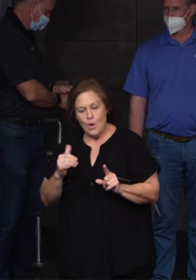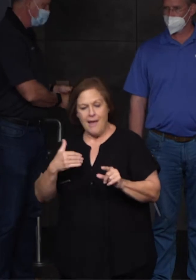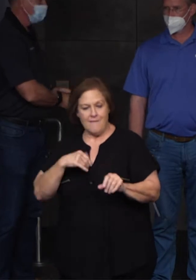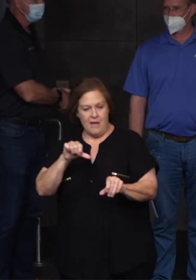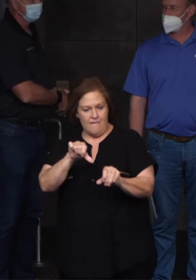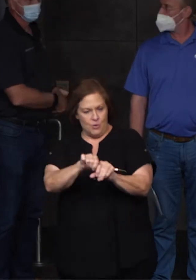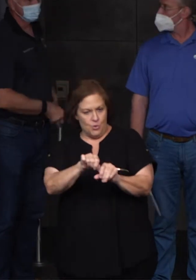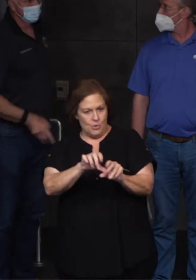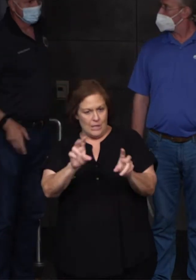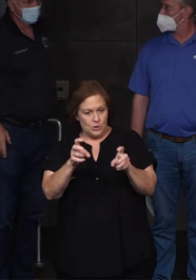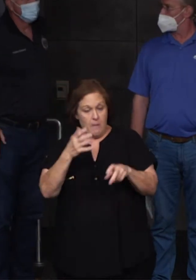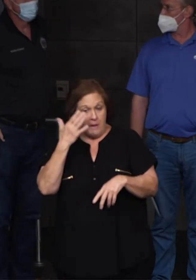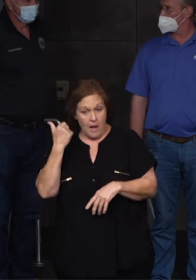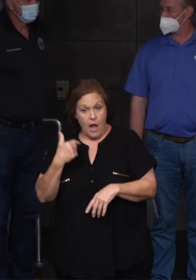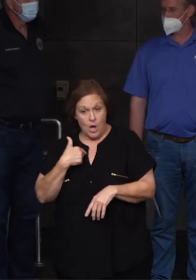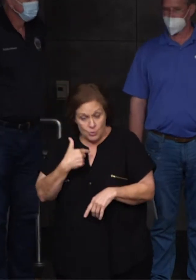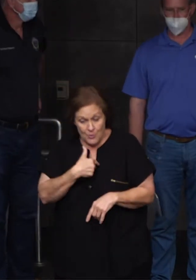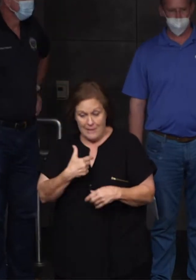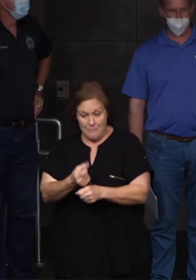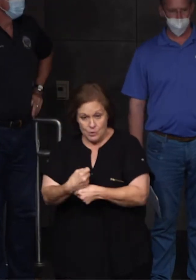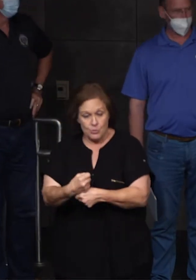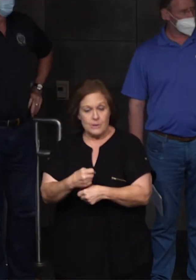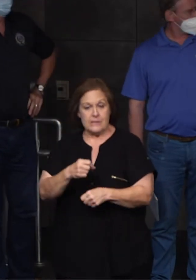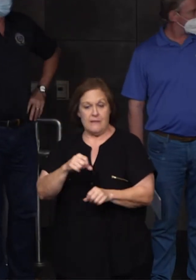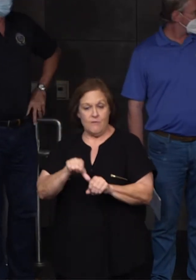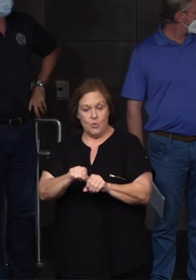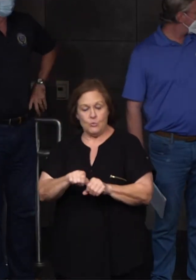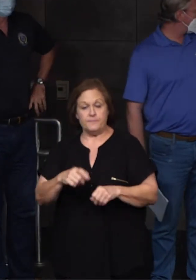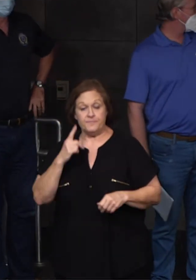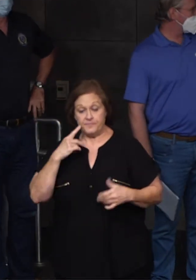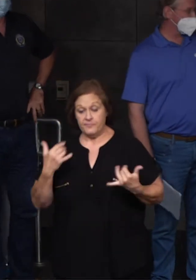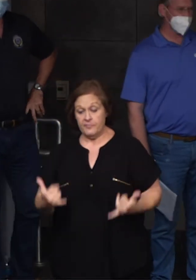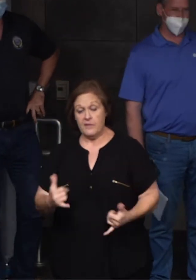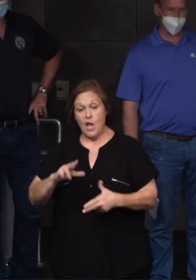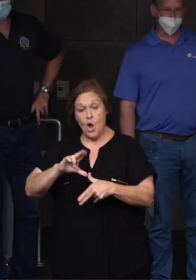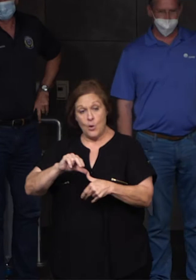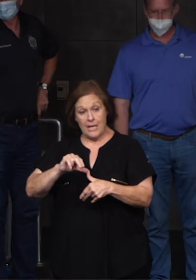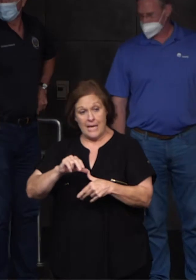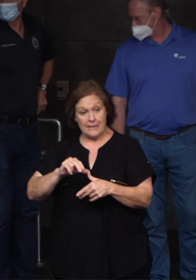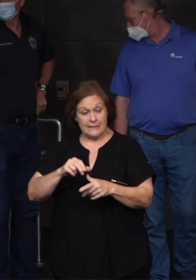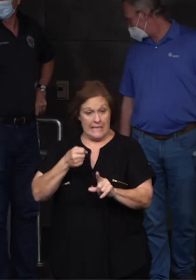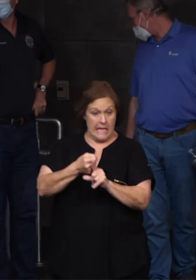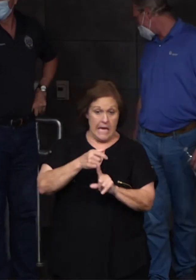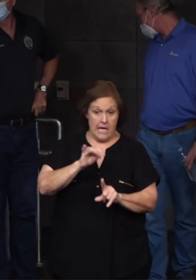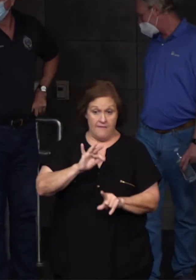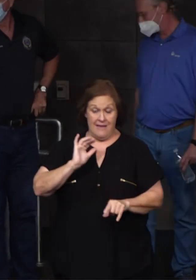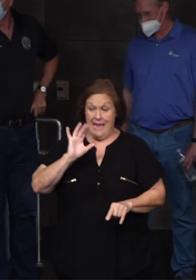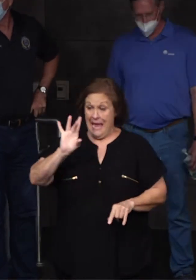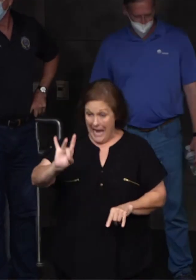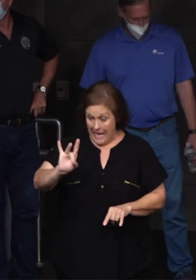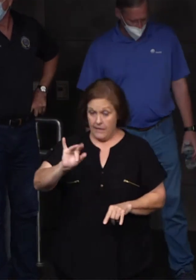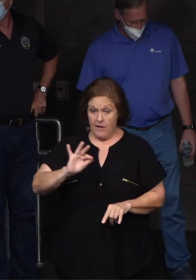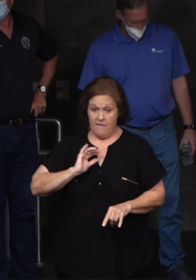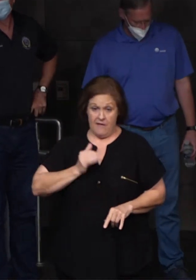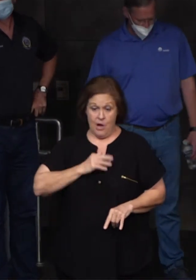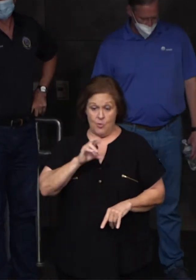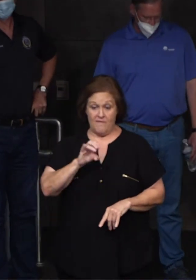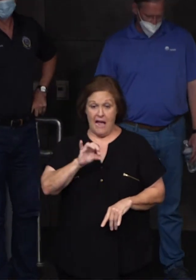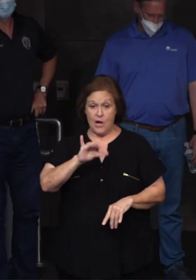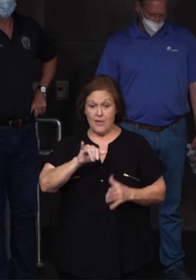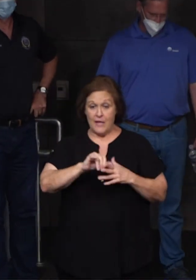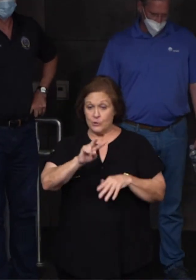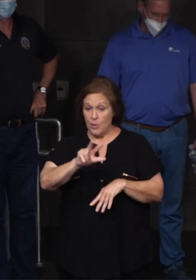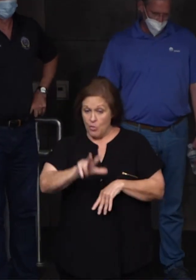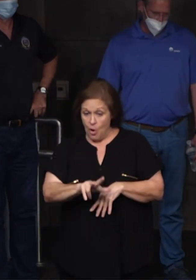issue on top of it because we produce the fuel. So for this hurricane, it hit eight of our refineries, which represent two-thirds